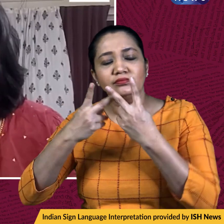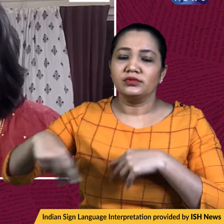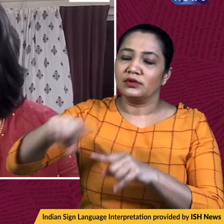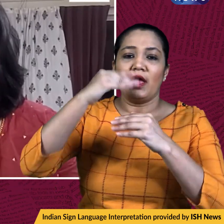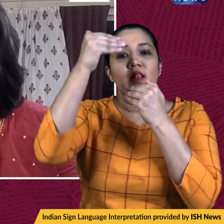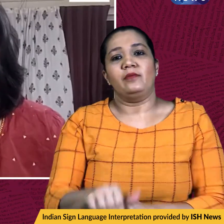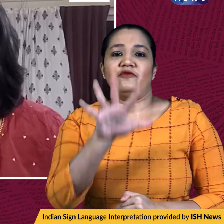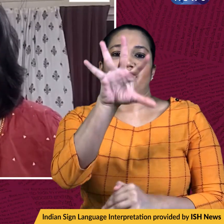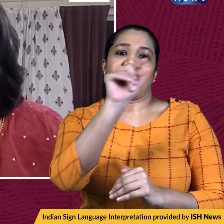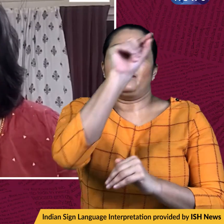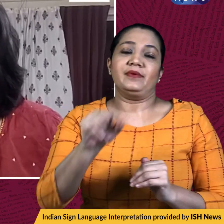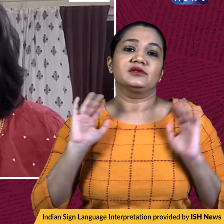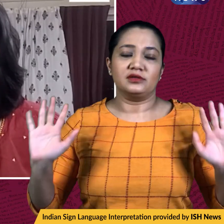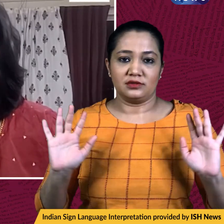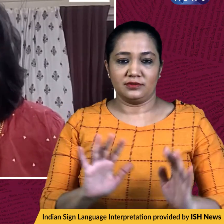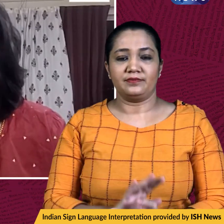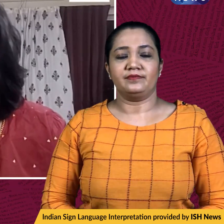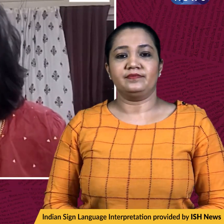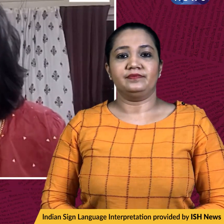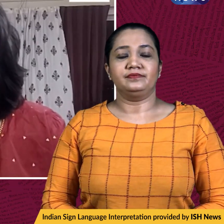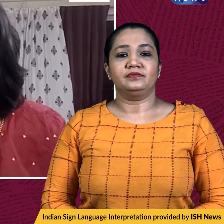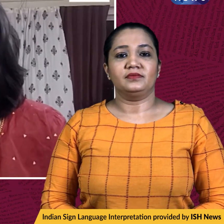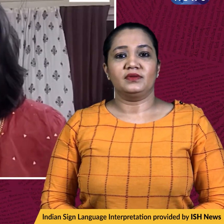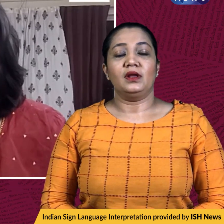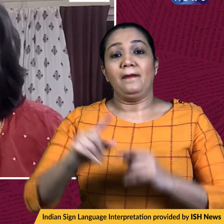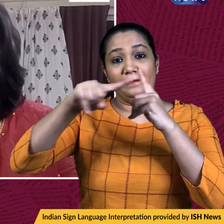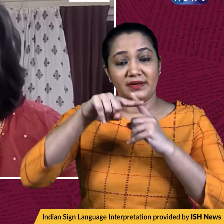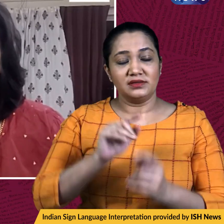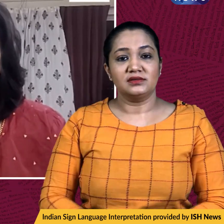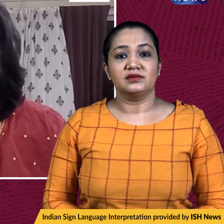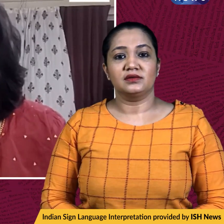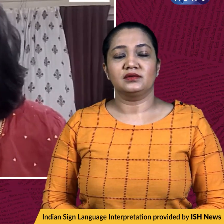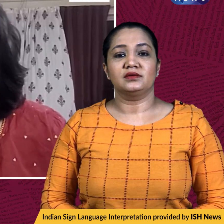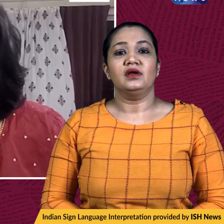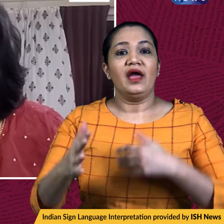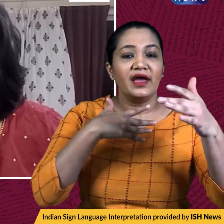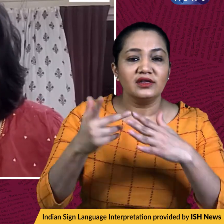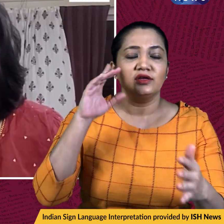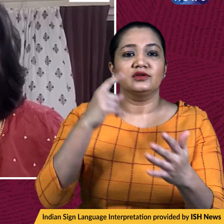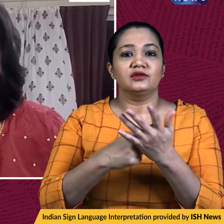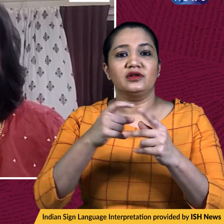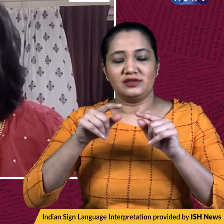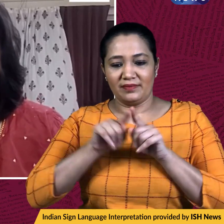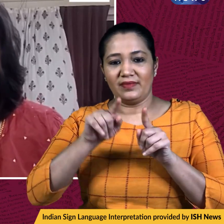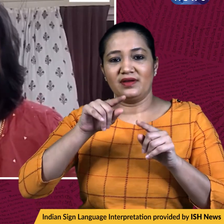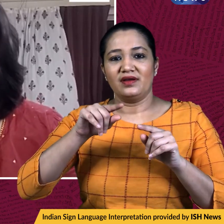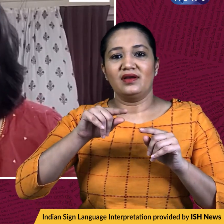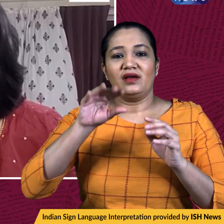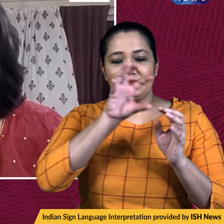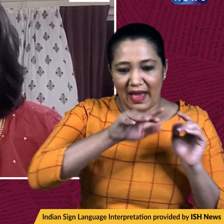at 50% of venue capacity. Also, there should be no restrictions for interstate and intrastate movement